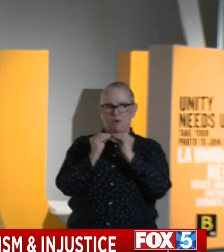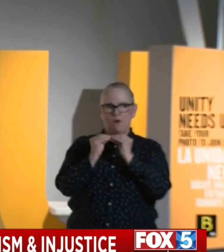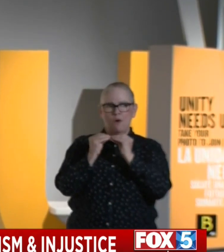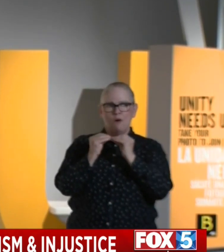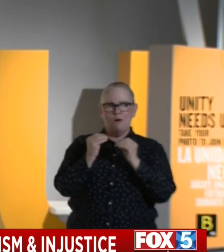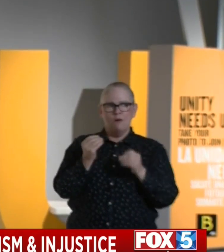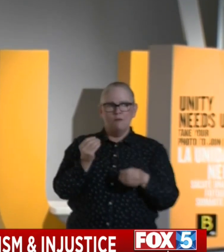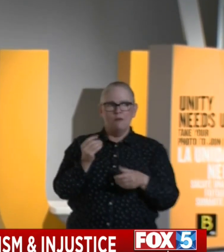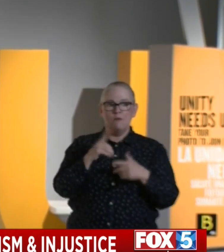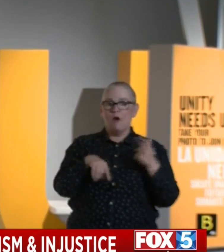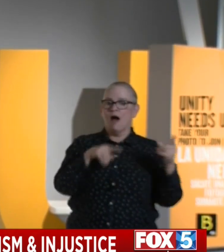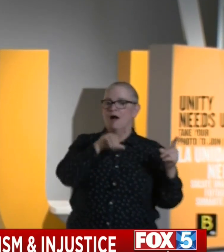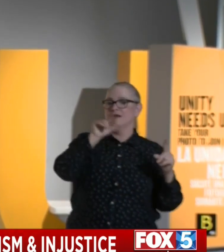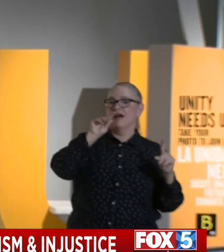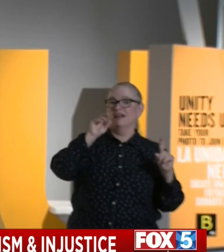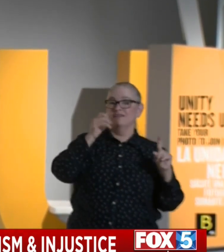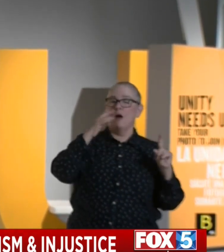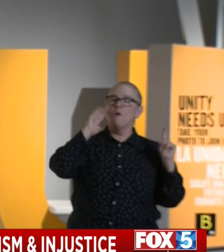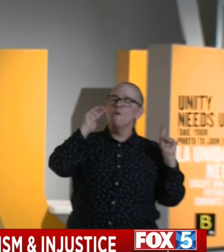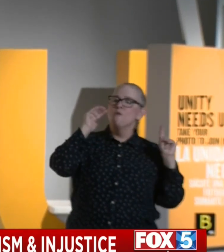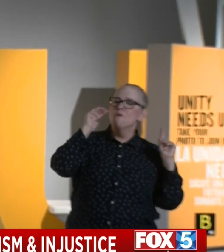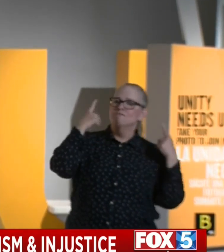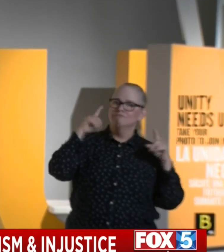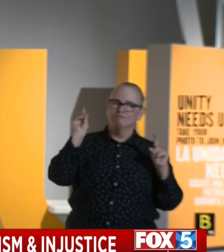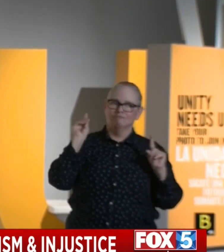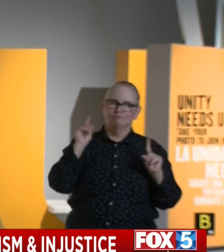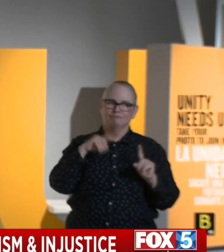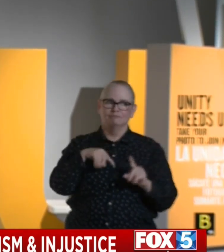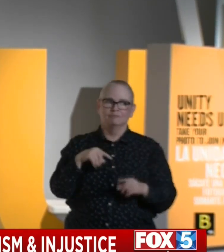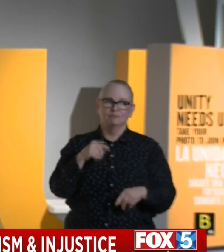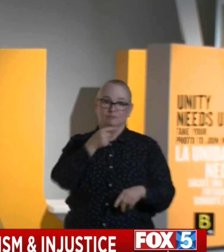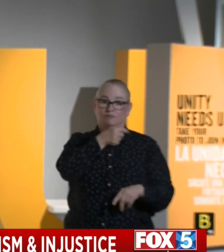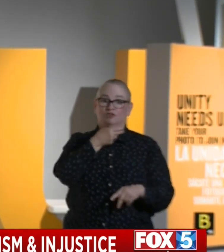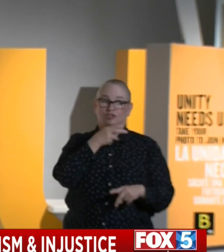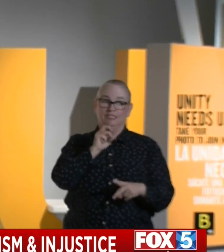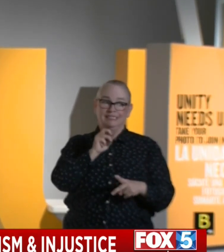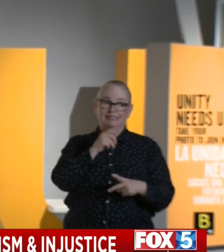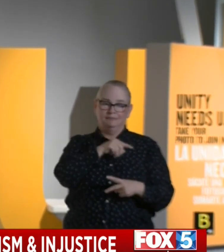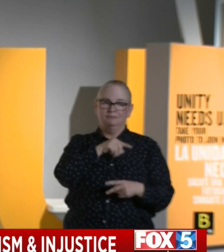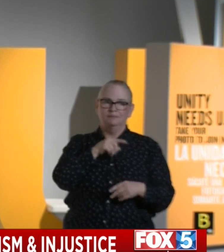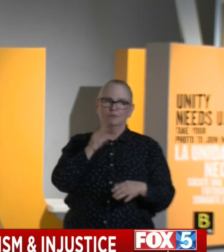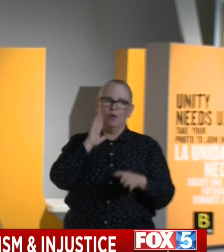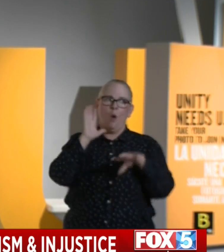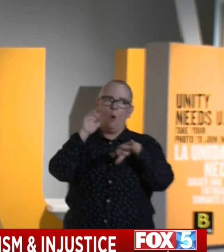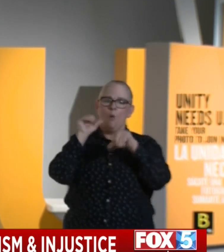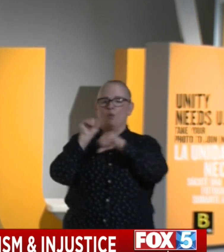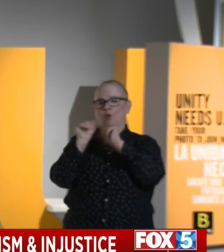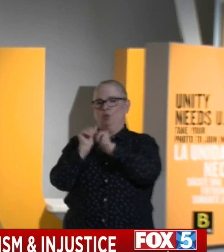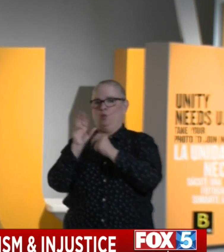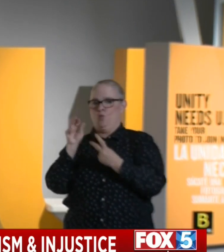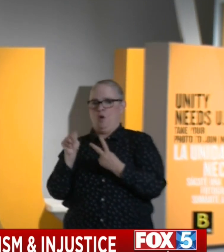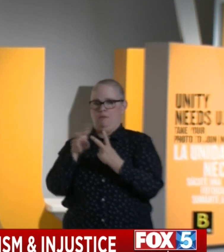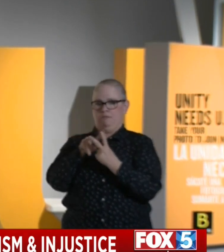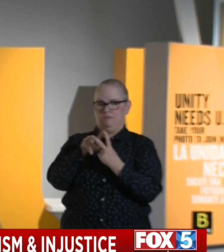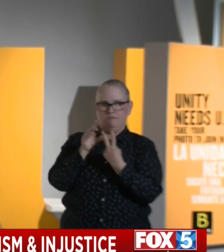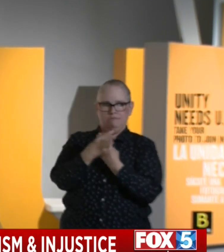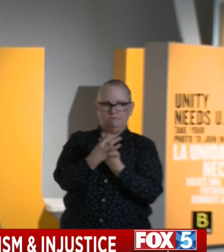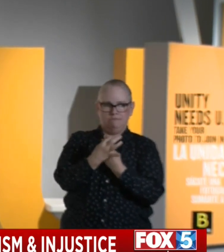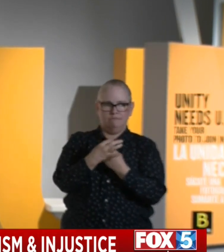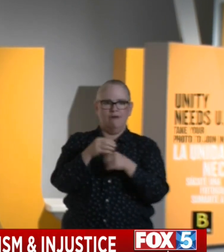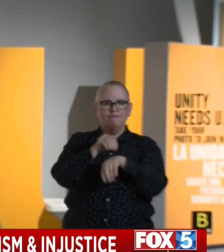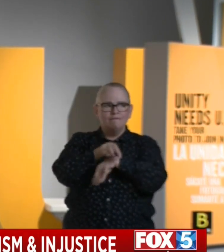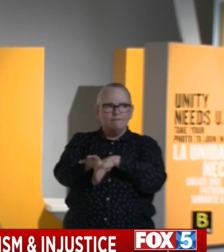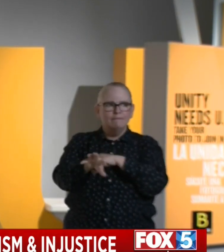accomplish what she's been doing and how she hopes work with Ron Davis and others will advise us with the urgency